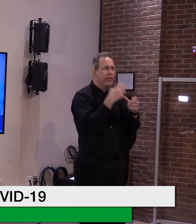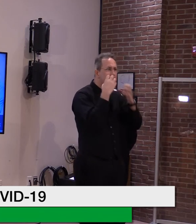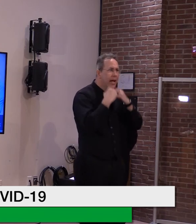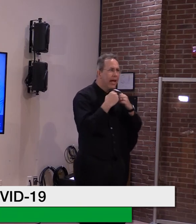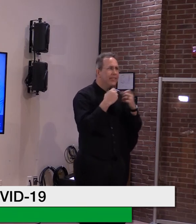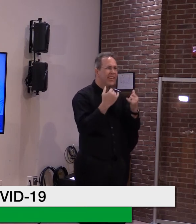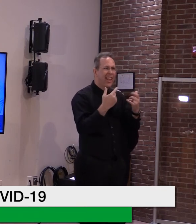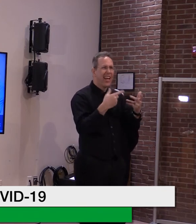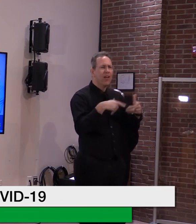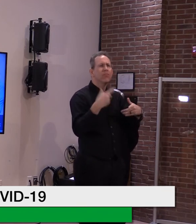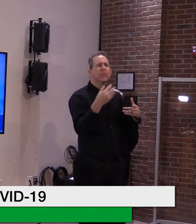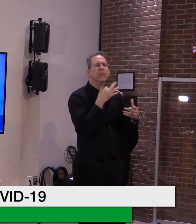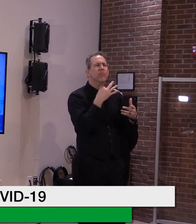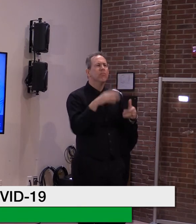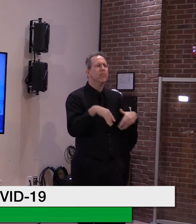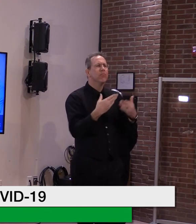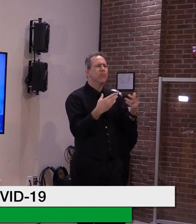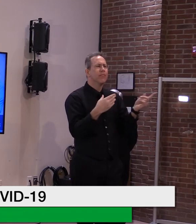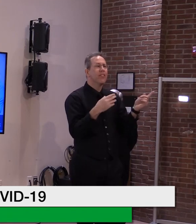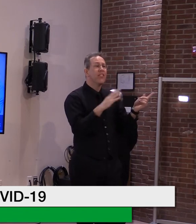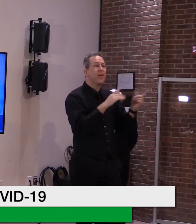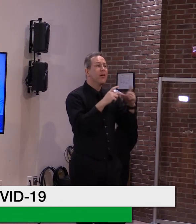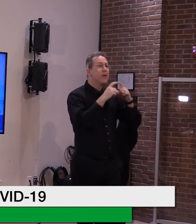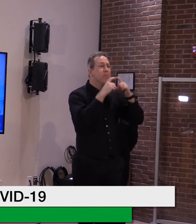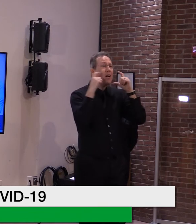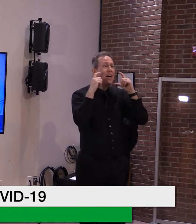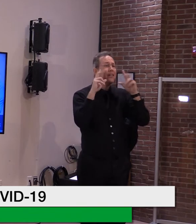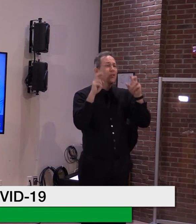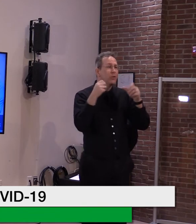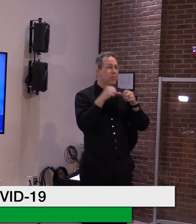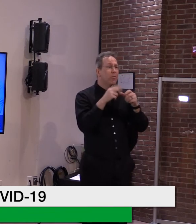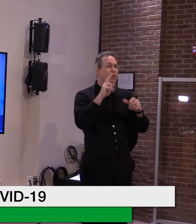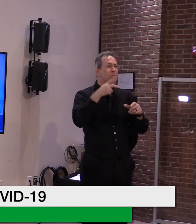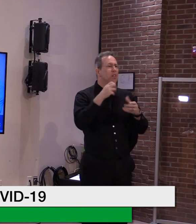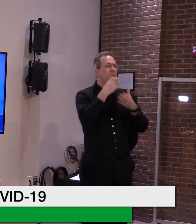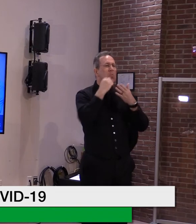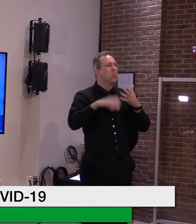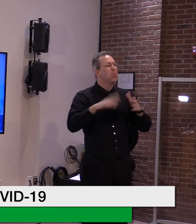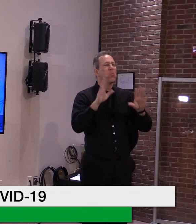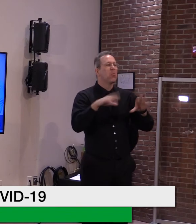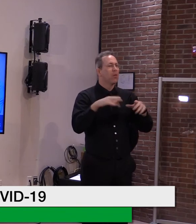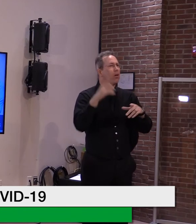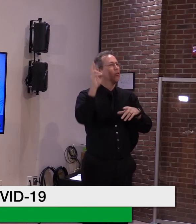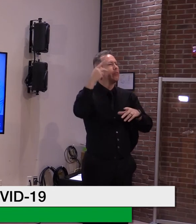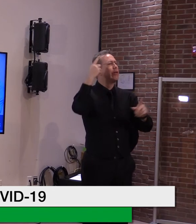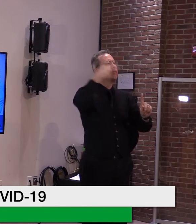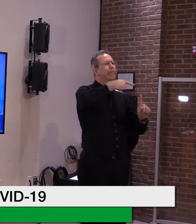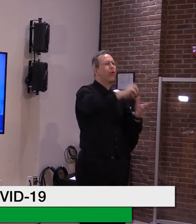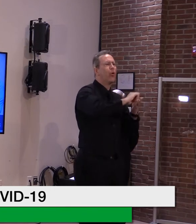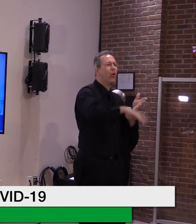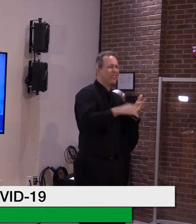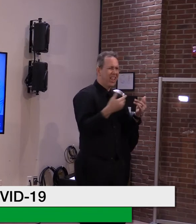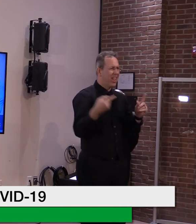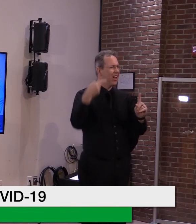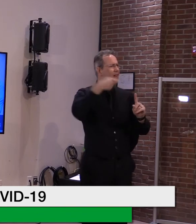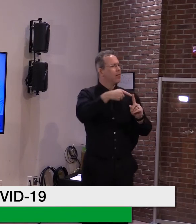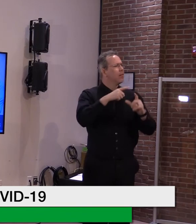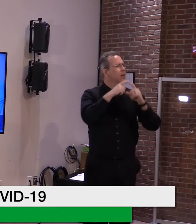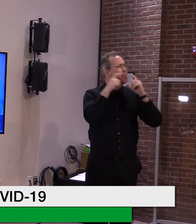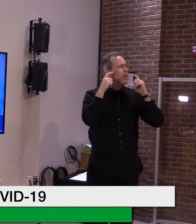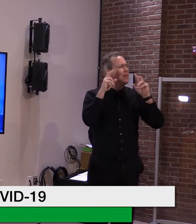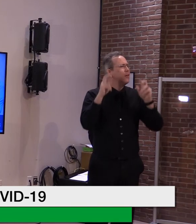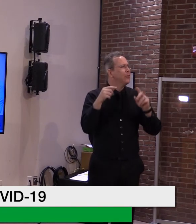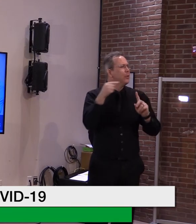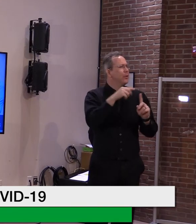mask mandate, the emergency powers, your views to issue it are unconstitutional. And for Dr. Levine response to the testimony